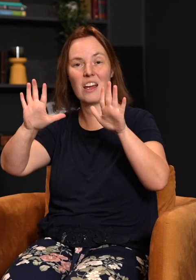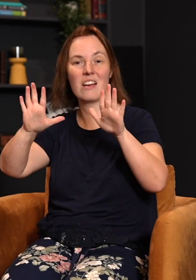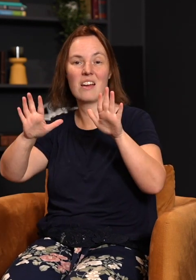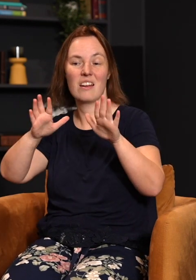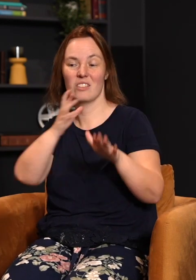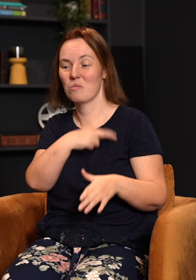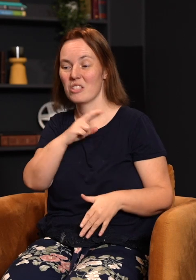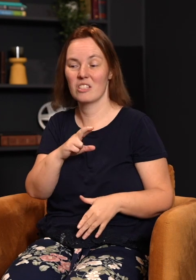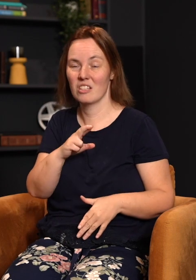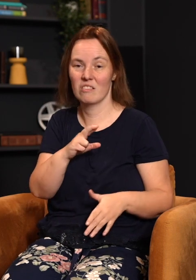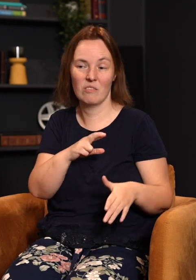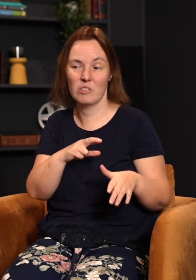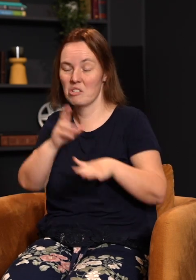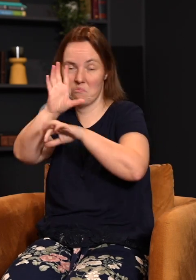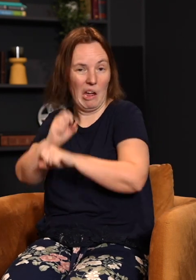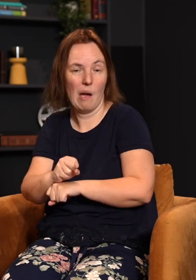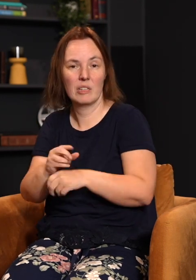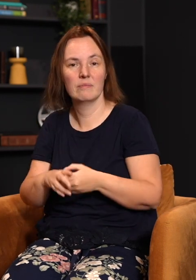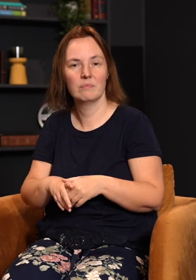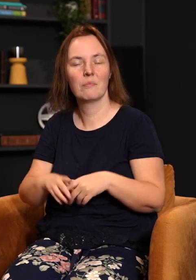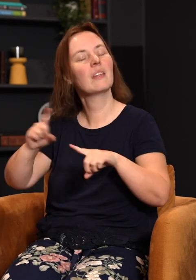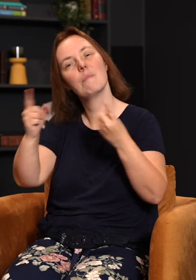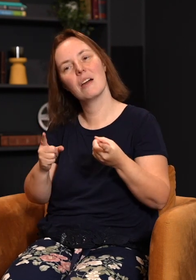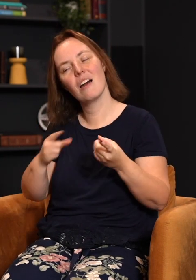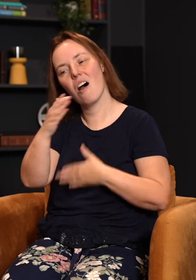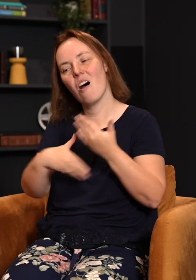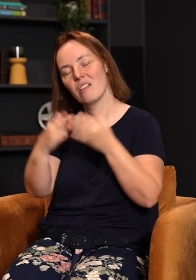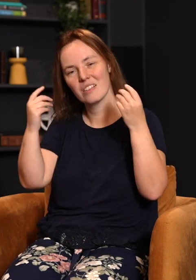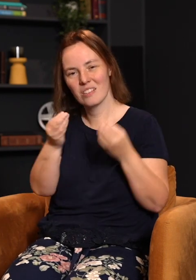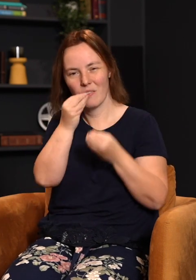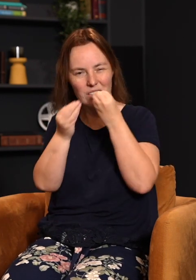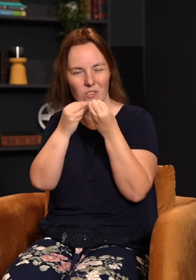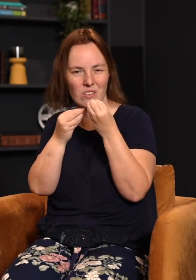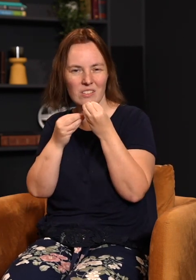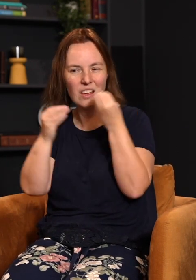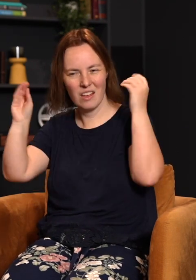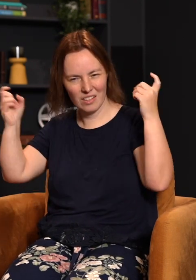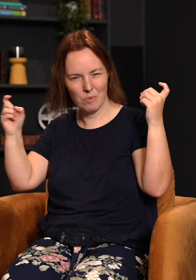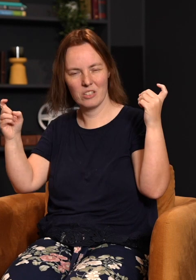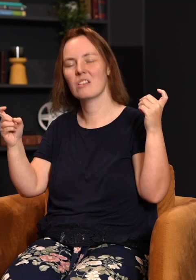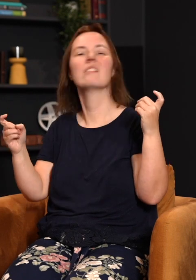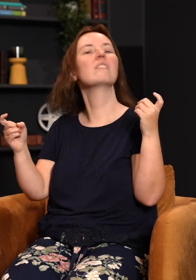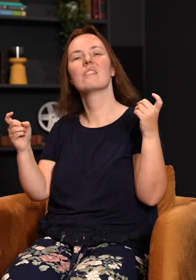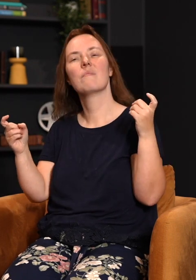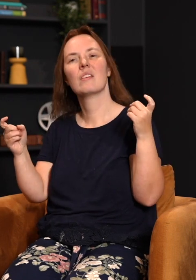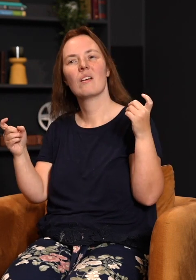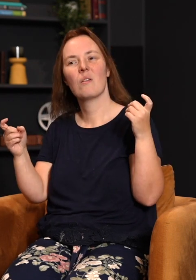go through if we want to do that. But that was not God's intent. All of these festivals were meant to be dramatic enactments for the